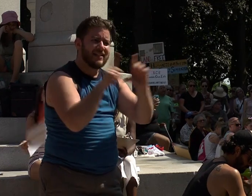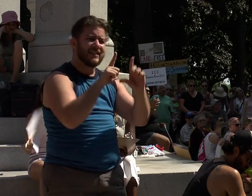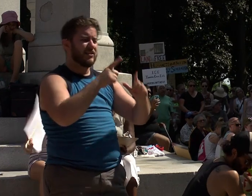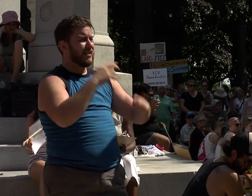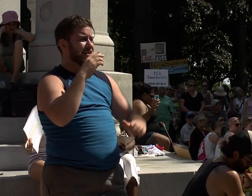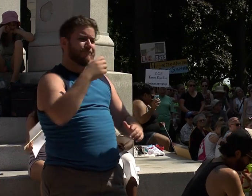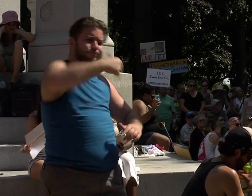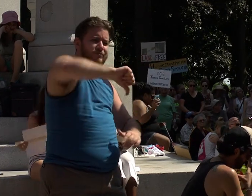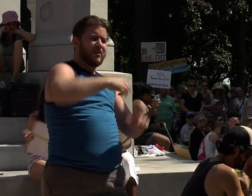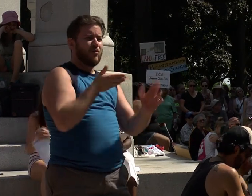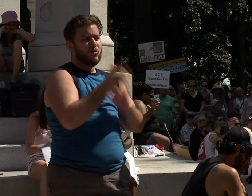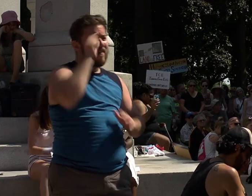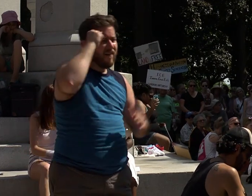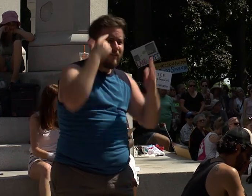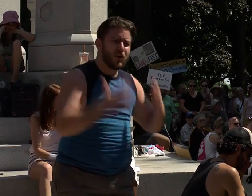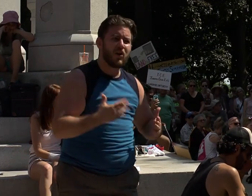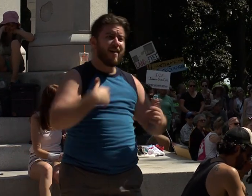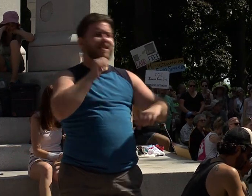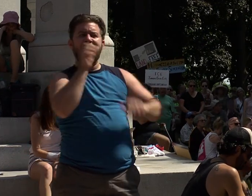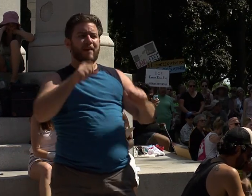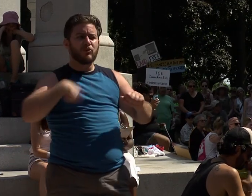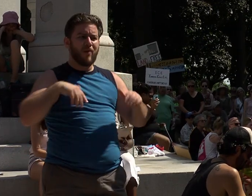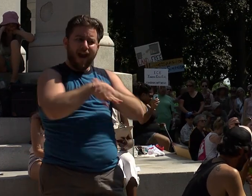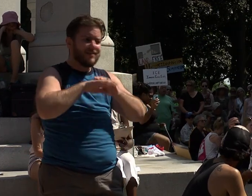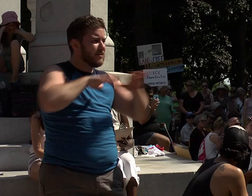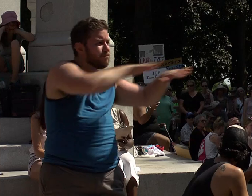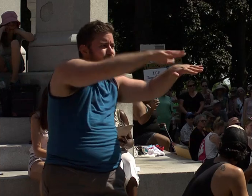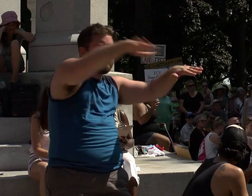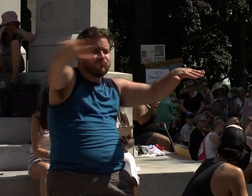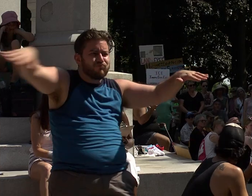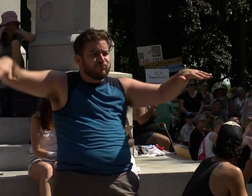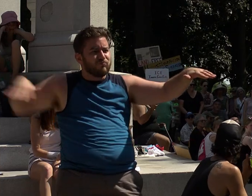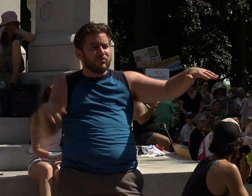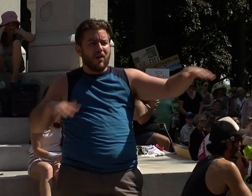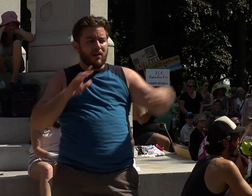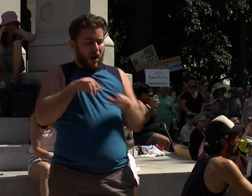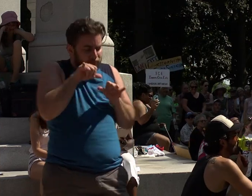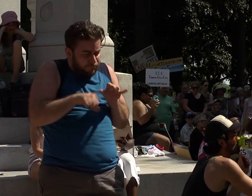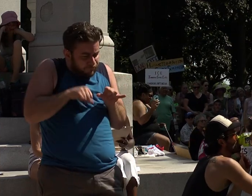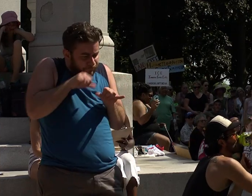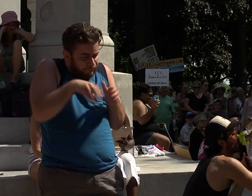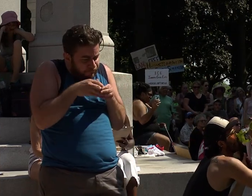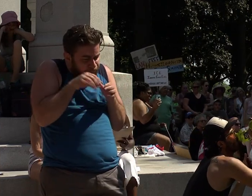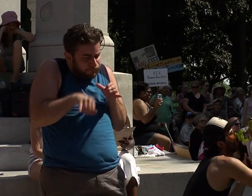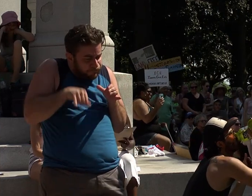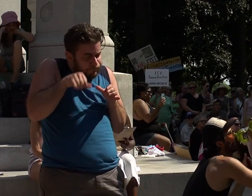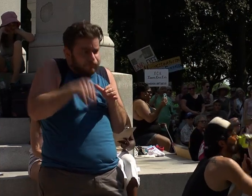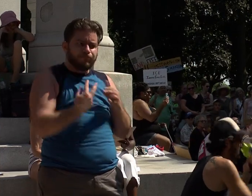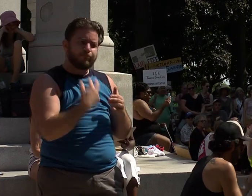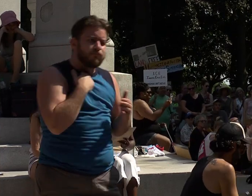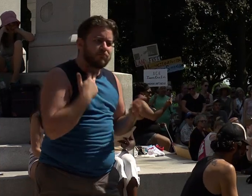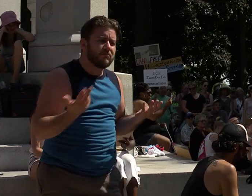governor and without access to the surrounding area in unnatural communities people live without enrichment